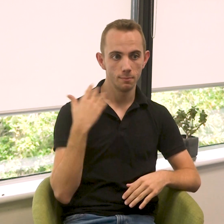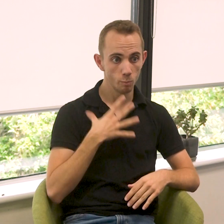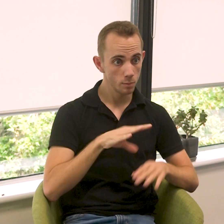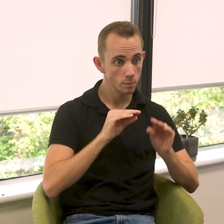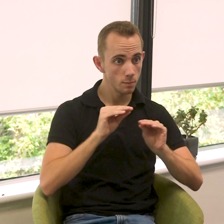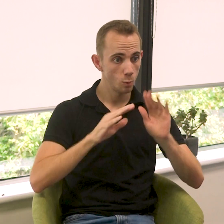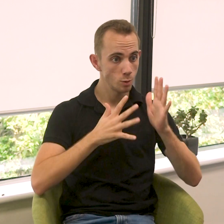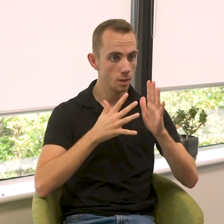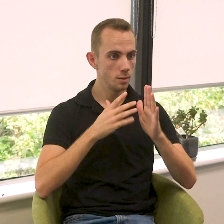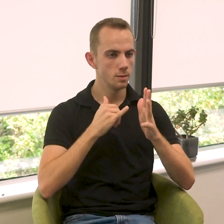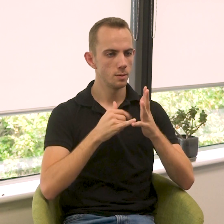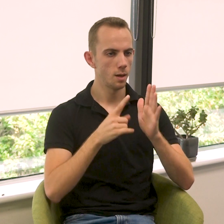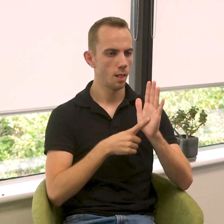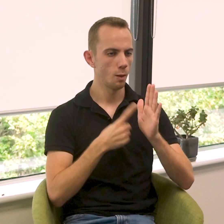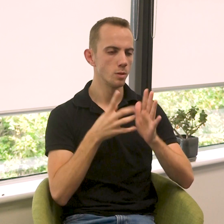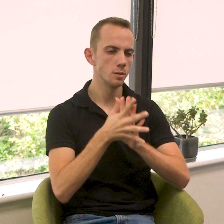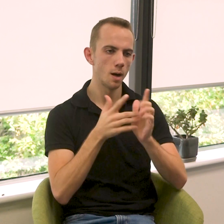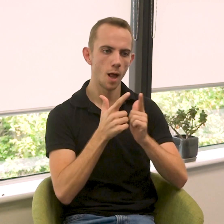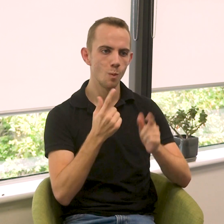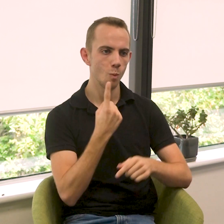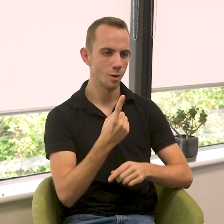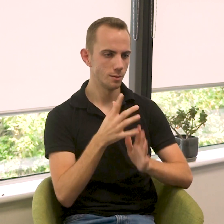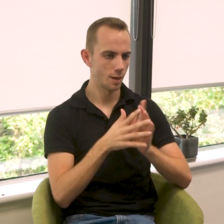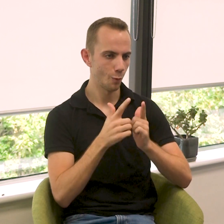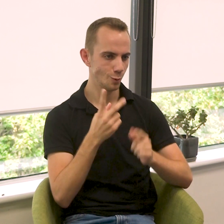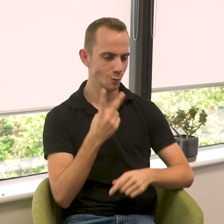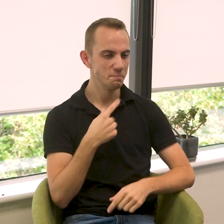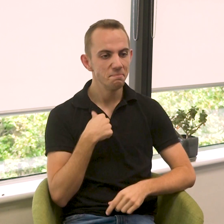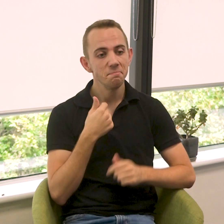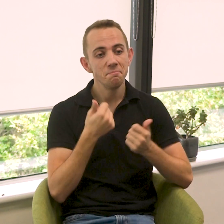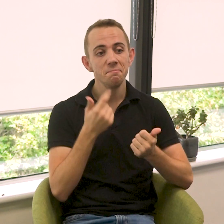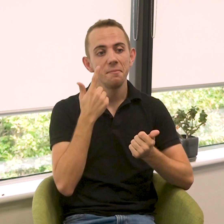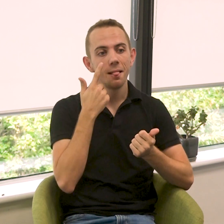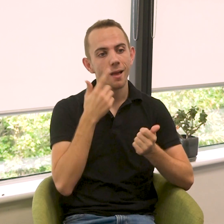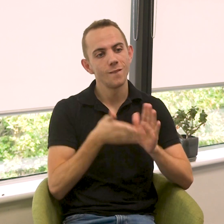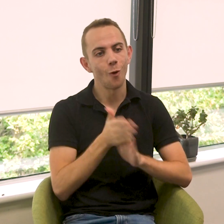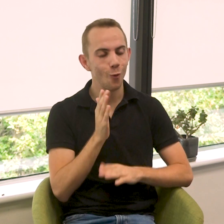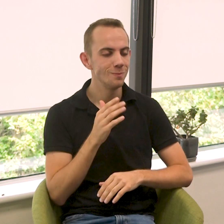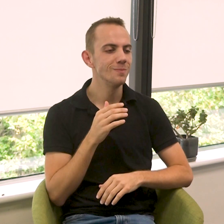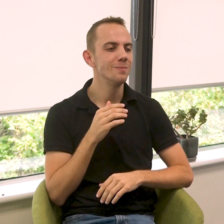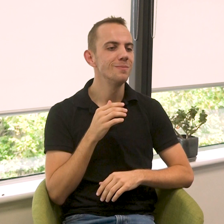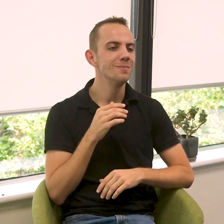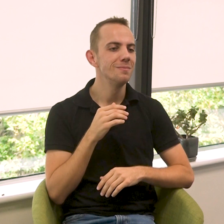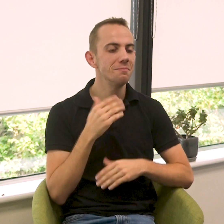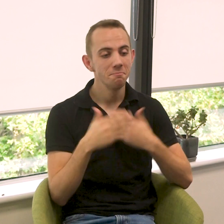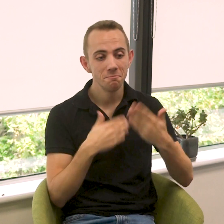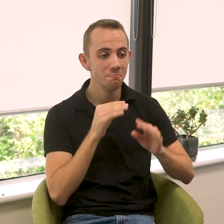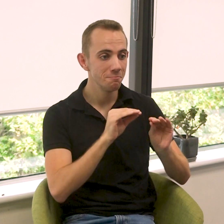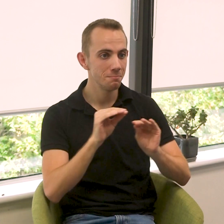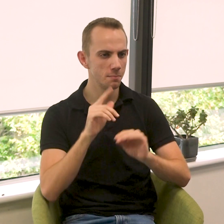teaching sign language one, sign language two courses, so I thought I would give it a go, and realised how much I loved it